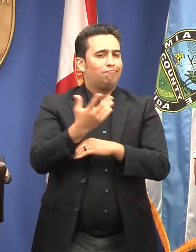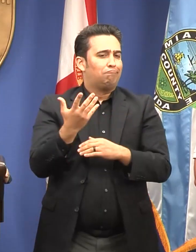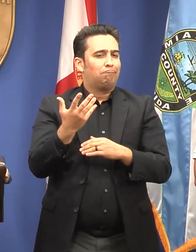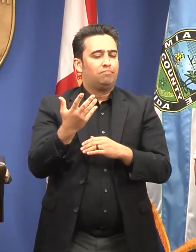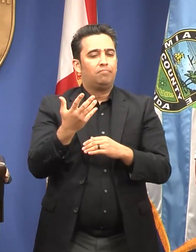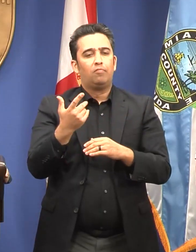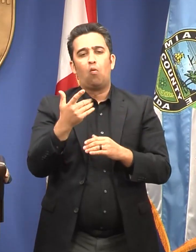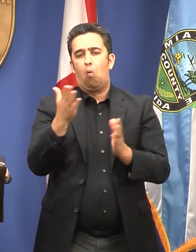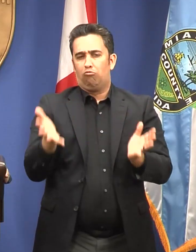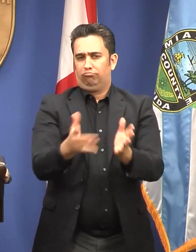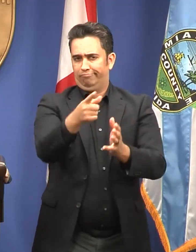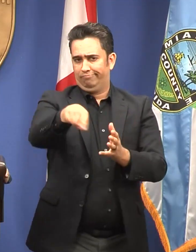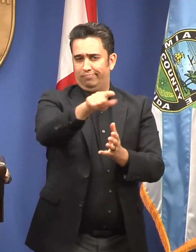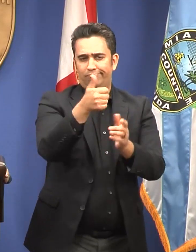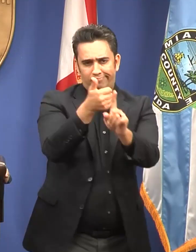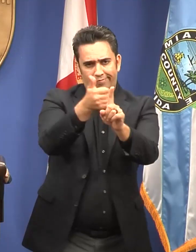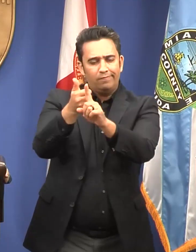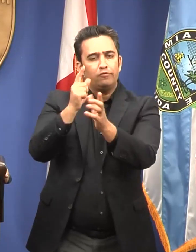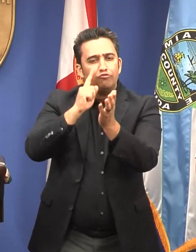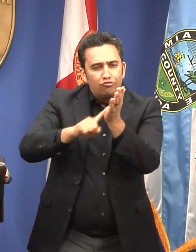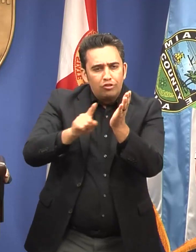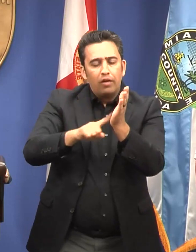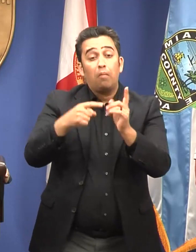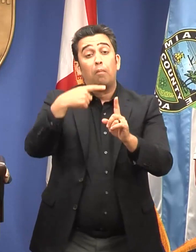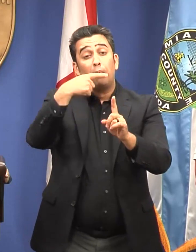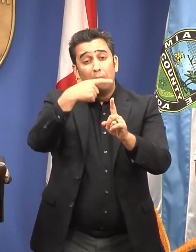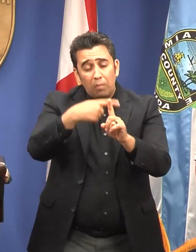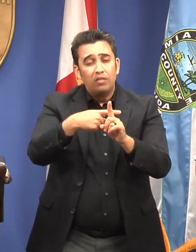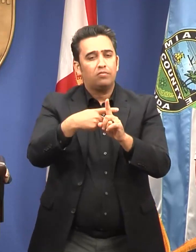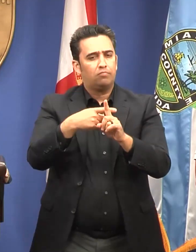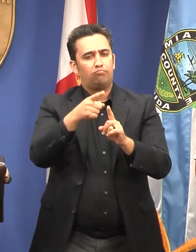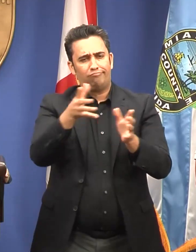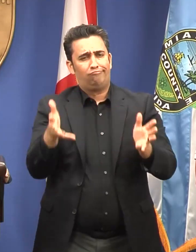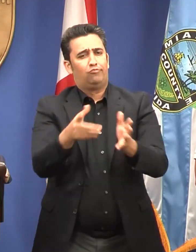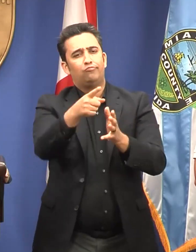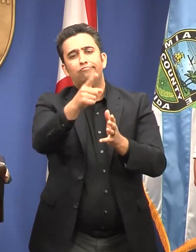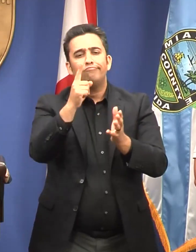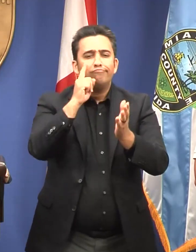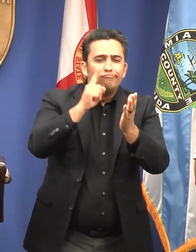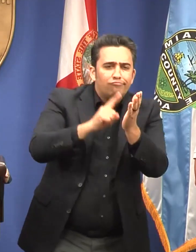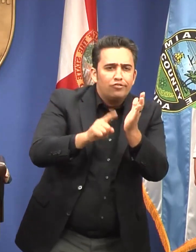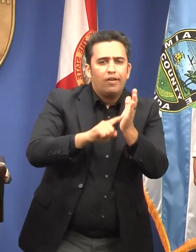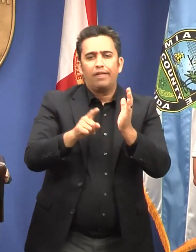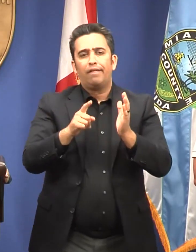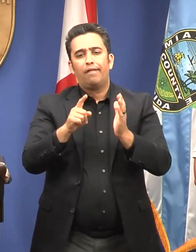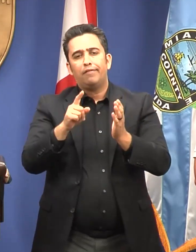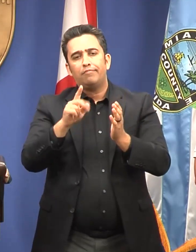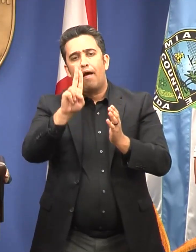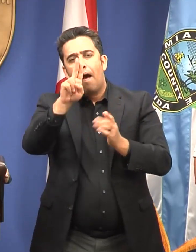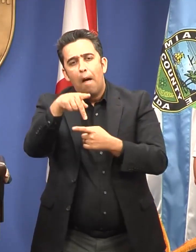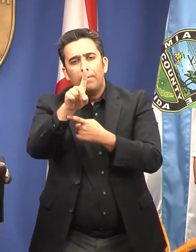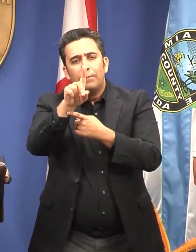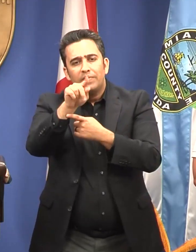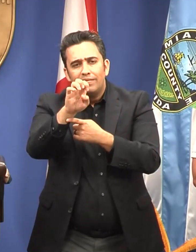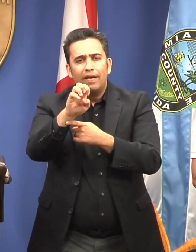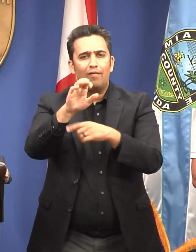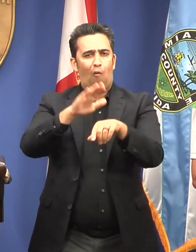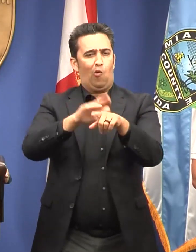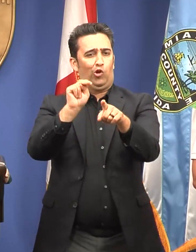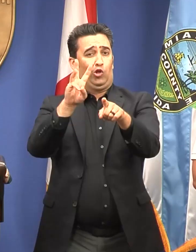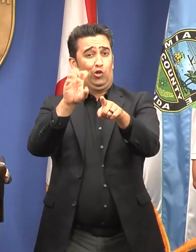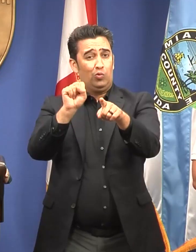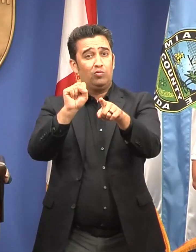And we will continue to keep our community updated throughout the day. We encourage you to stay tuned for updates in the media and by